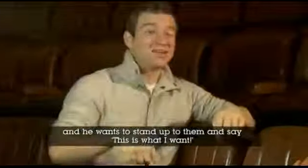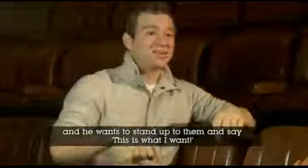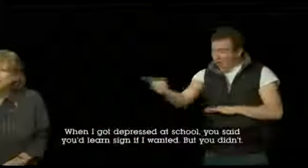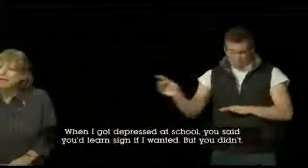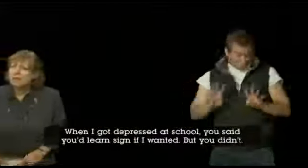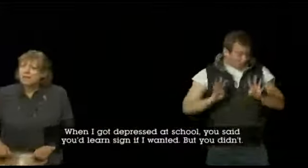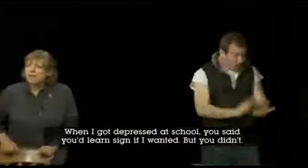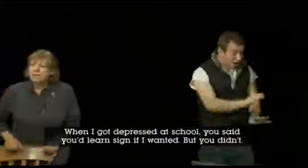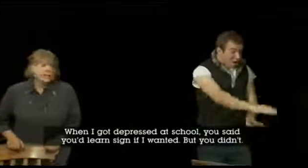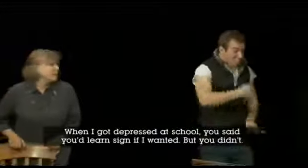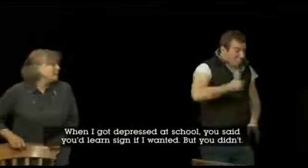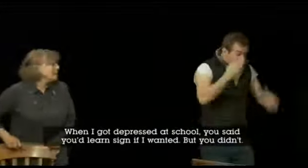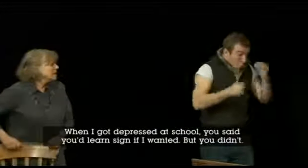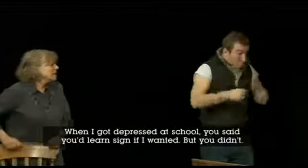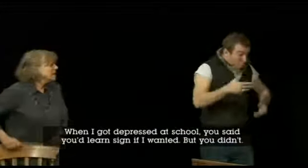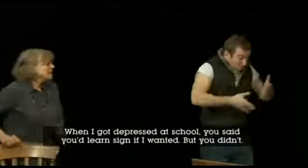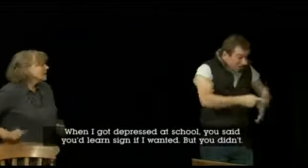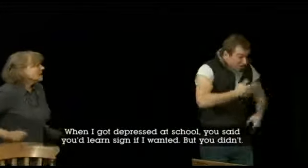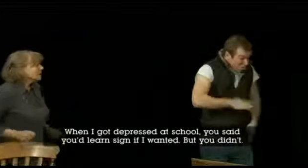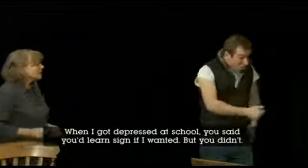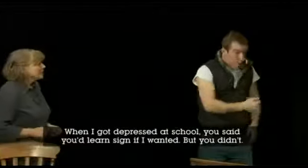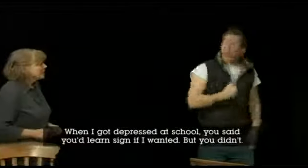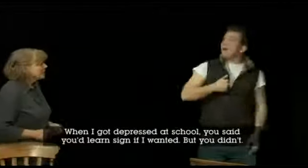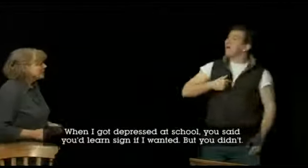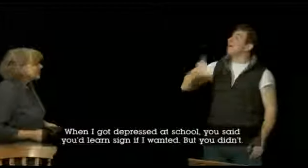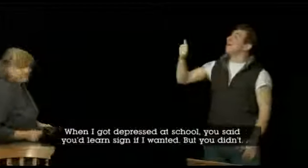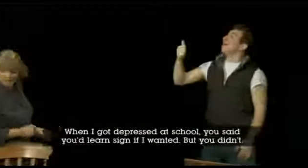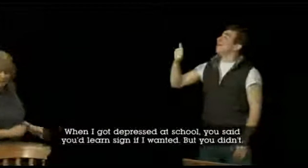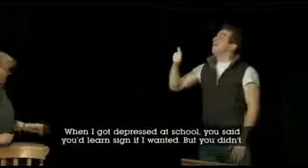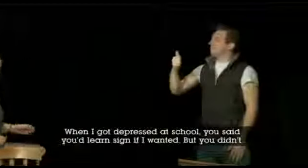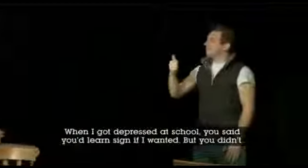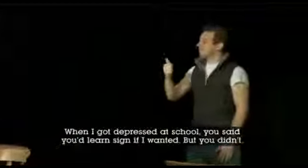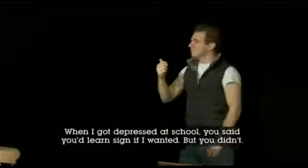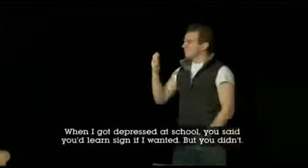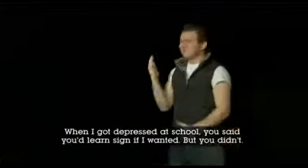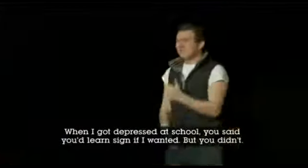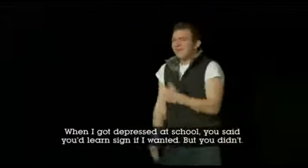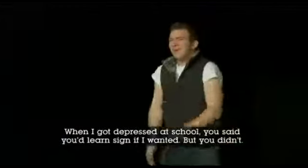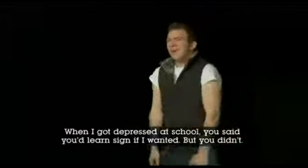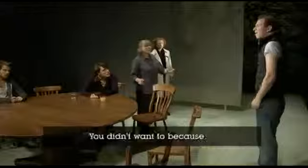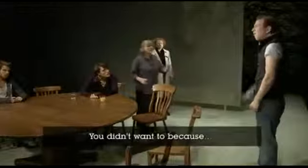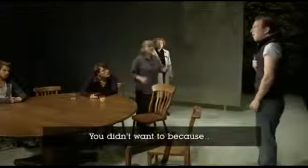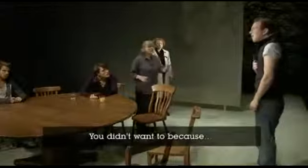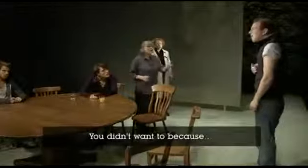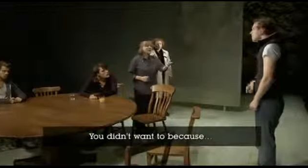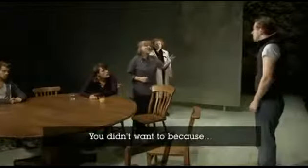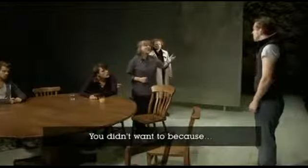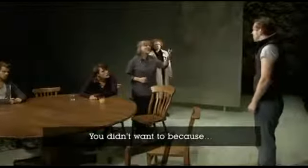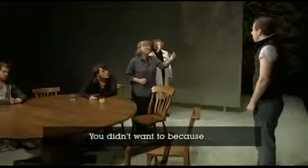When I got depressed at school, you said you'd learn sign if I wanted. But you didn't. You didn't